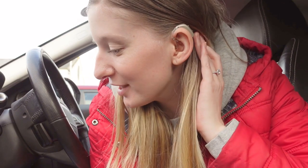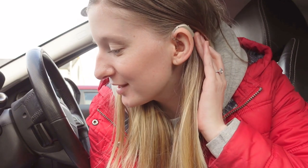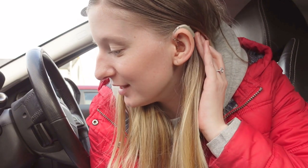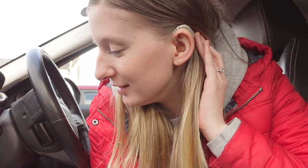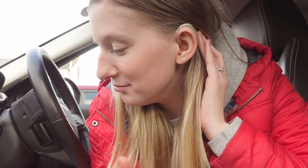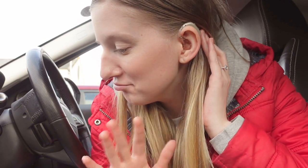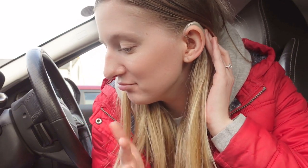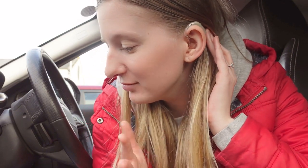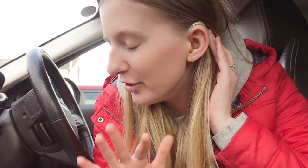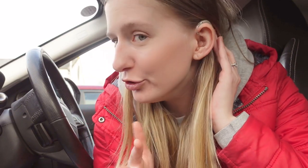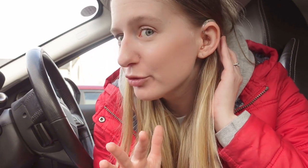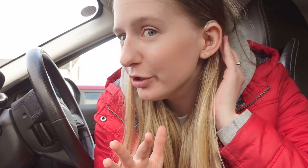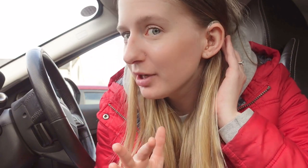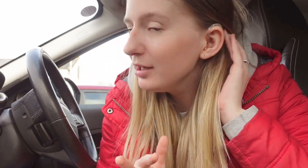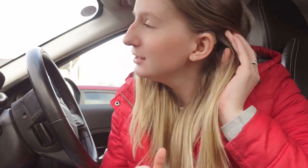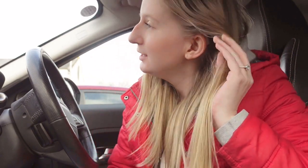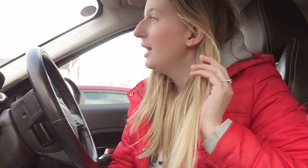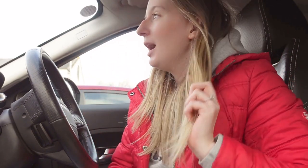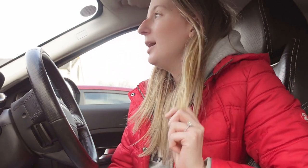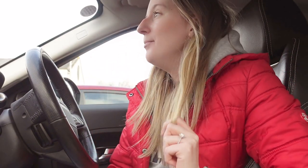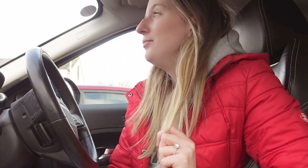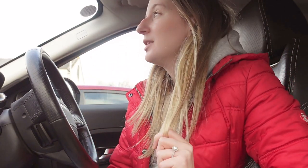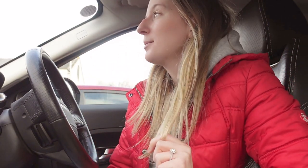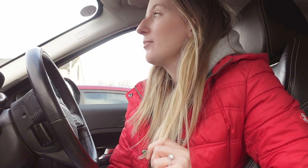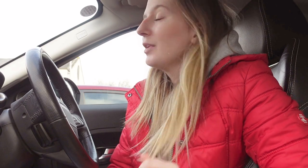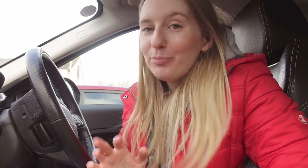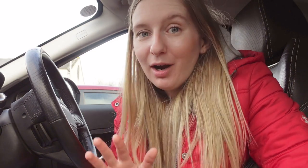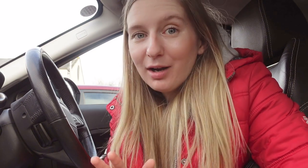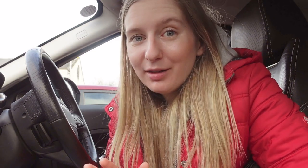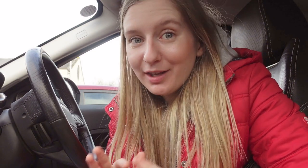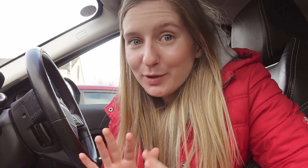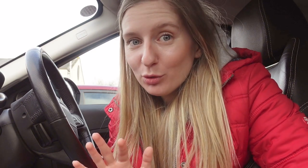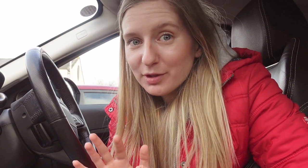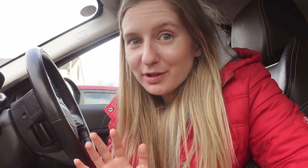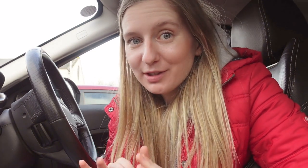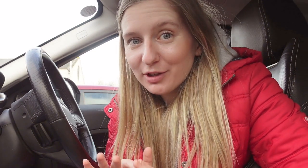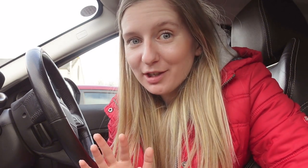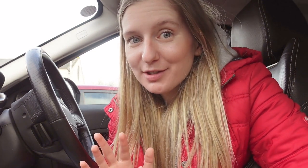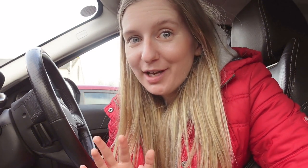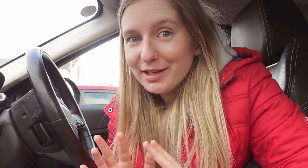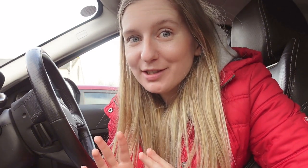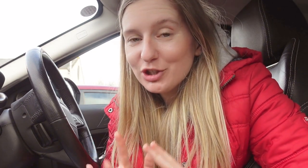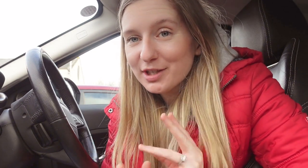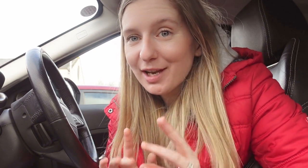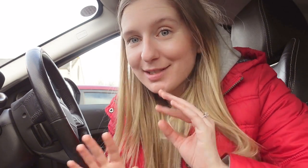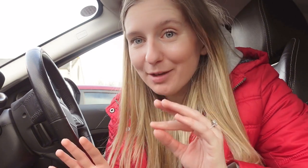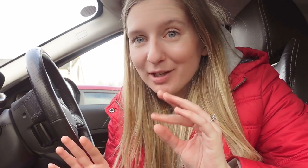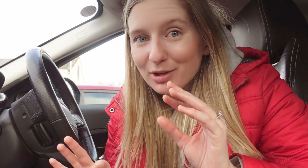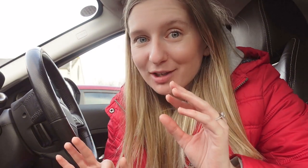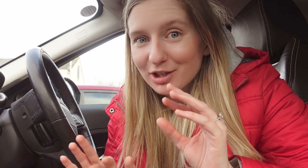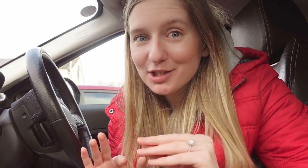like skin like neutral tone color um but they do it in all different different colors and she's gonna like send me a little color chart